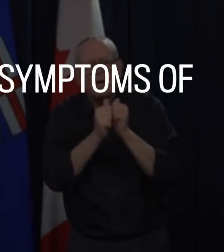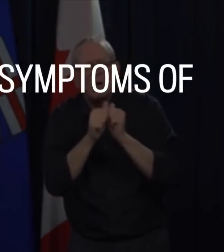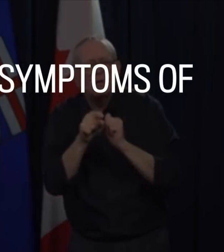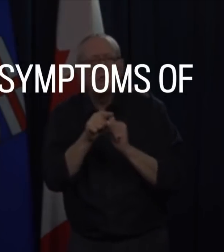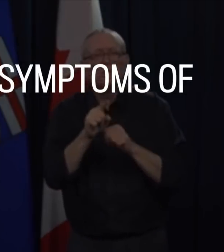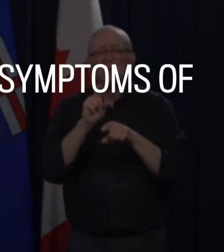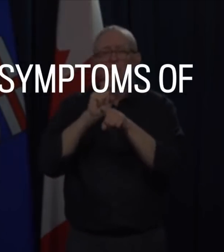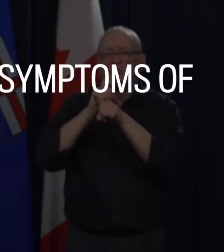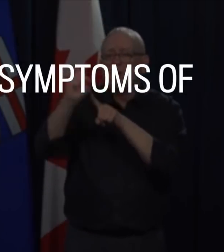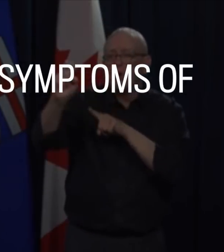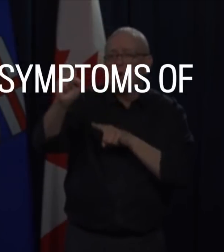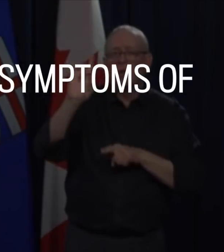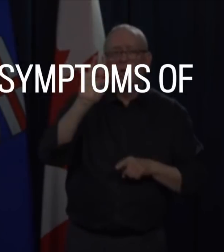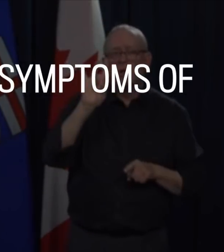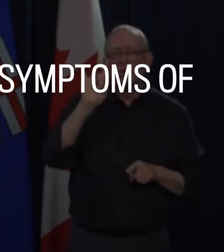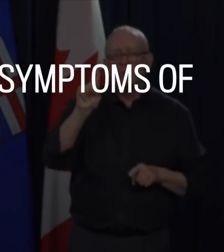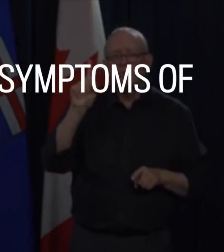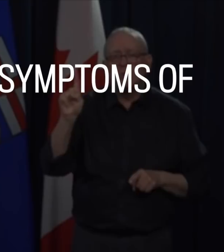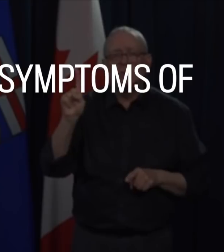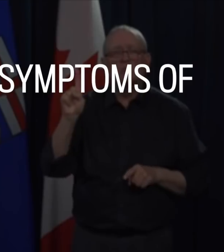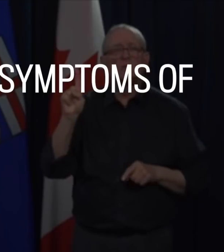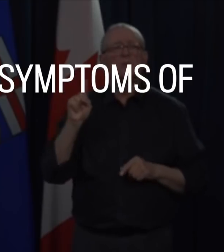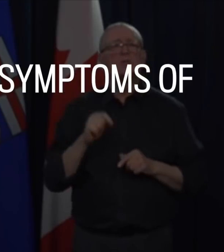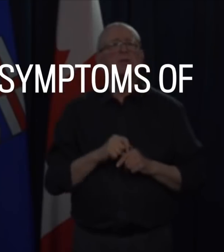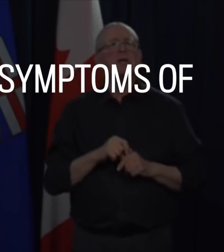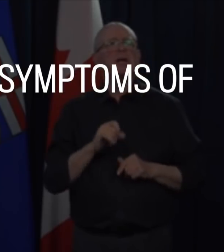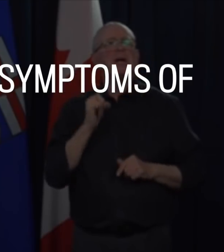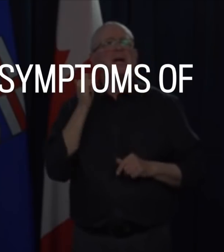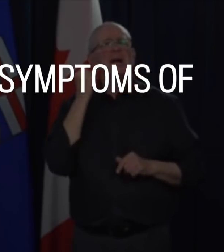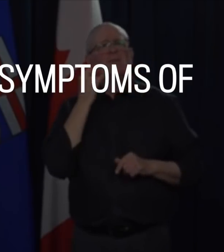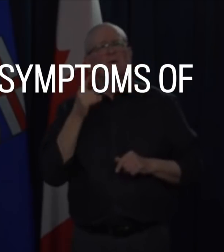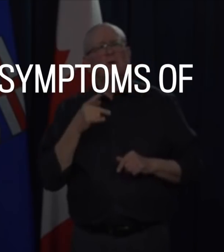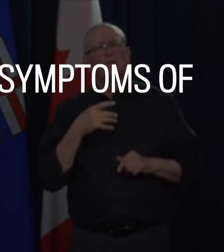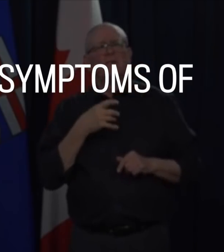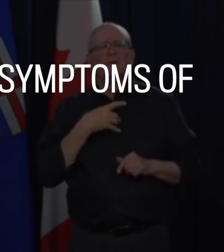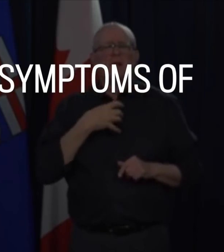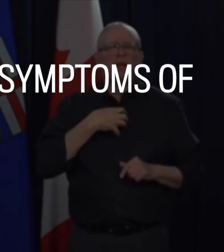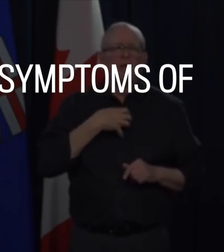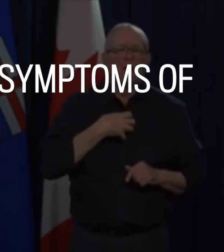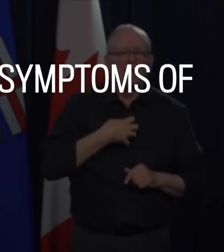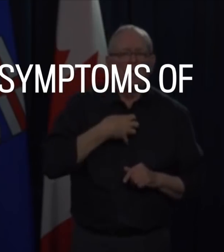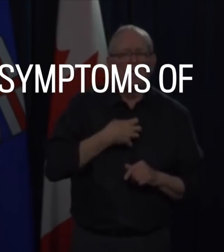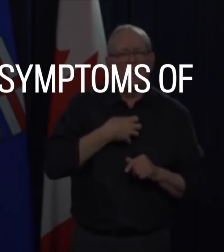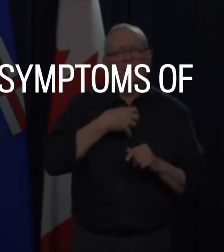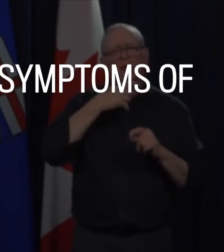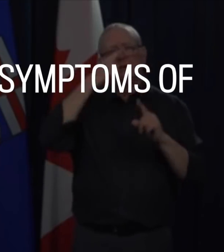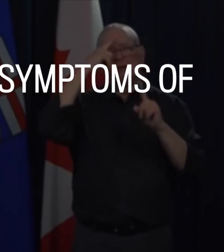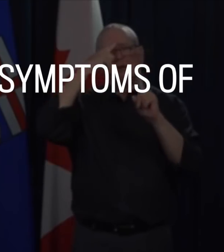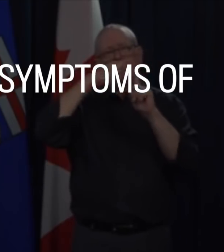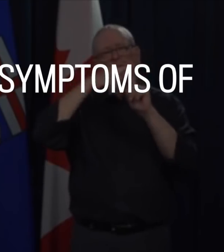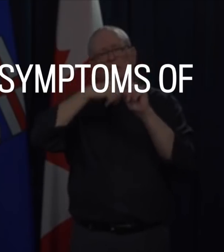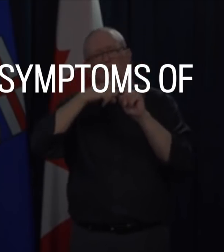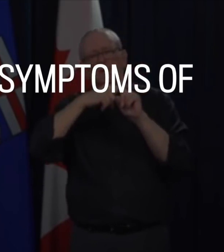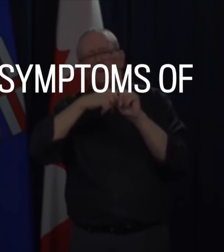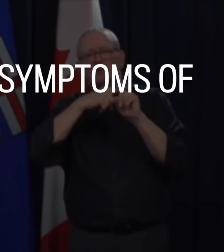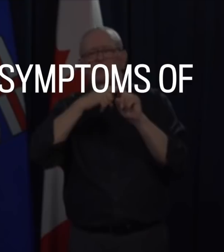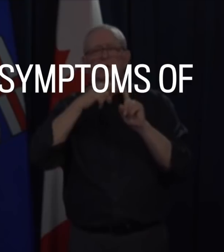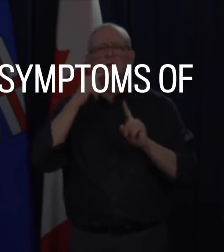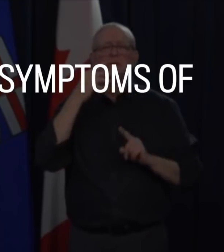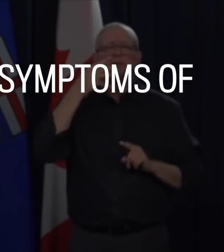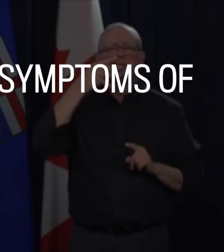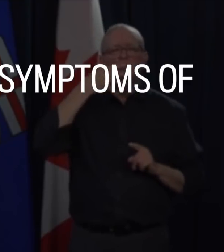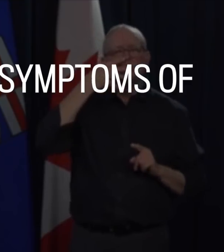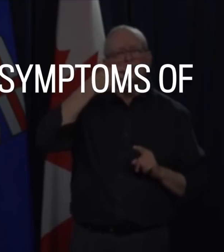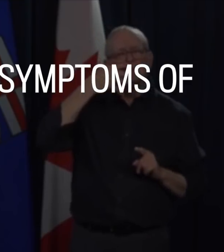you have mild symptoms of cough, fever, shortness of breath, runny nose, sore throat, because those are the symptoms,